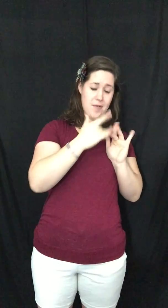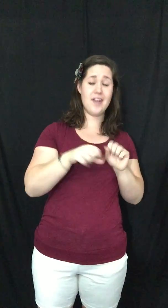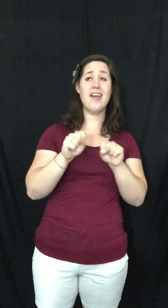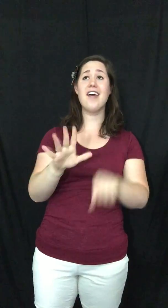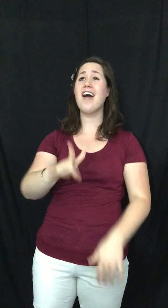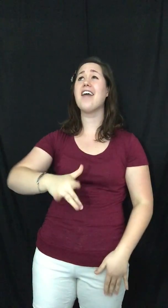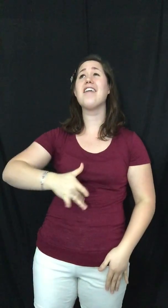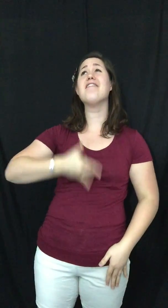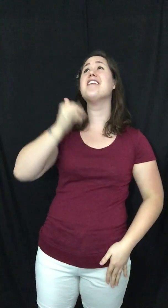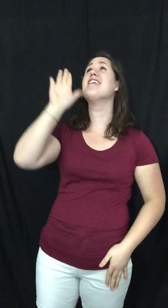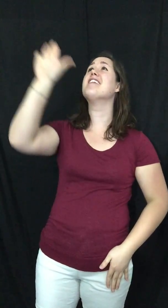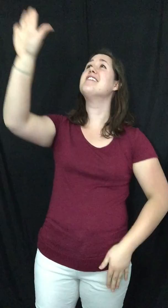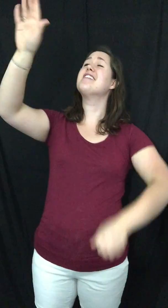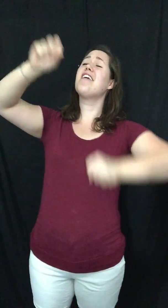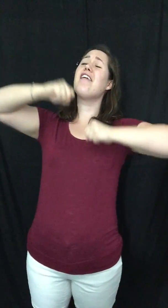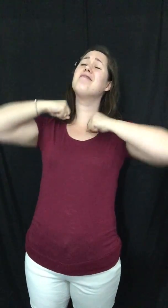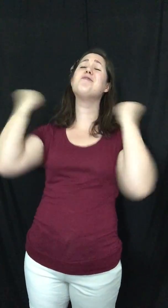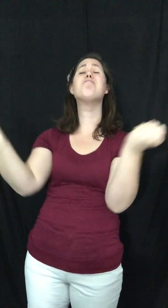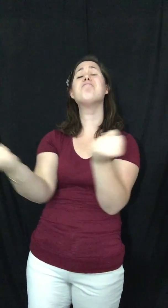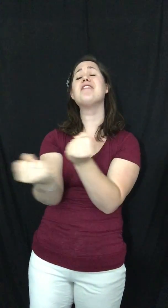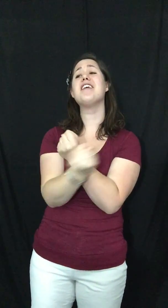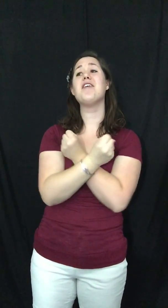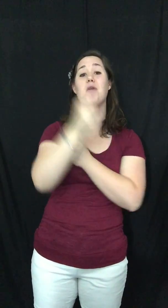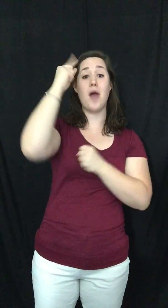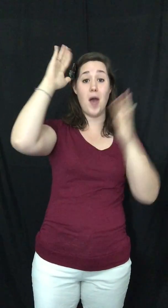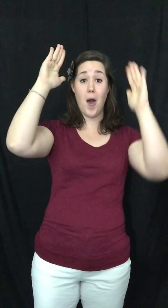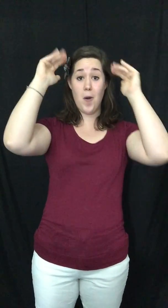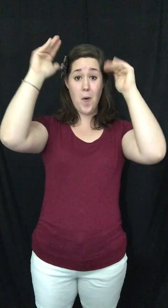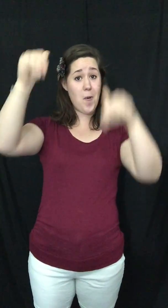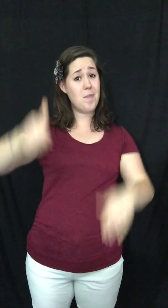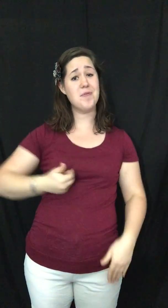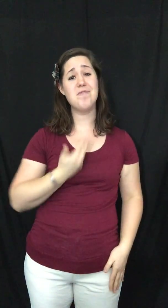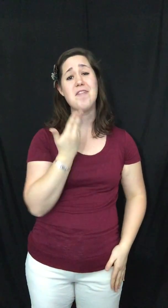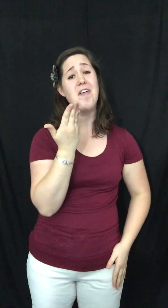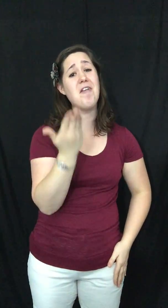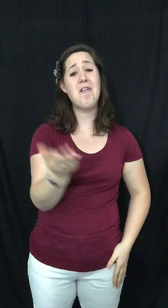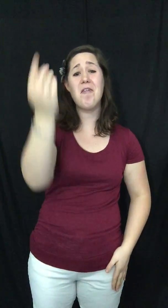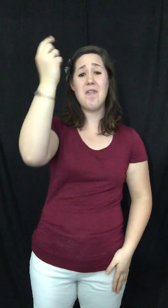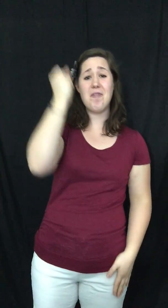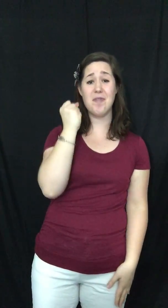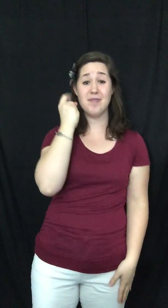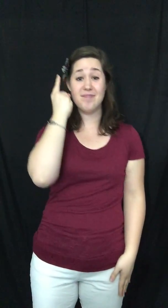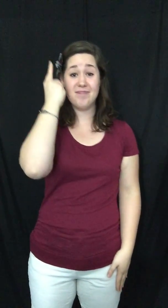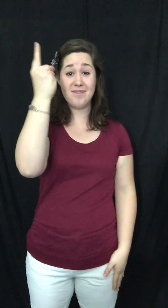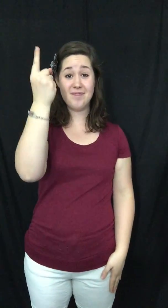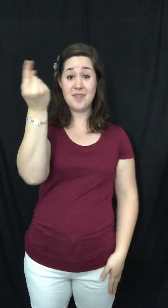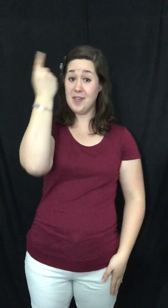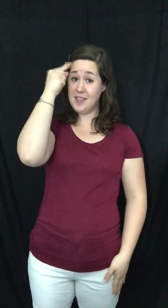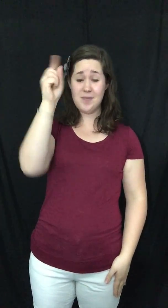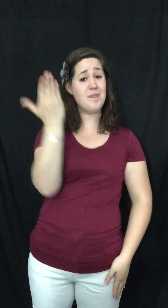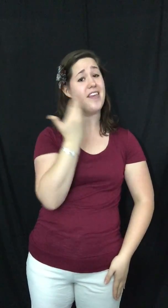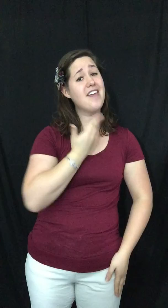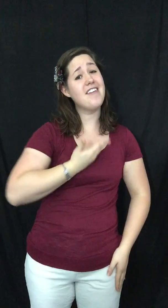I can feel this love so near I hope you know, to me